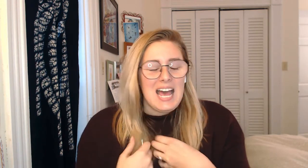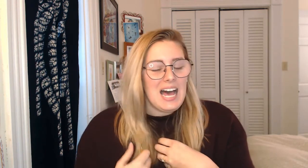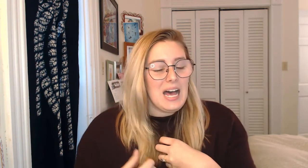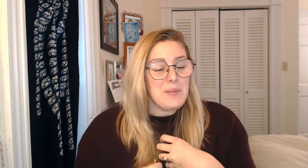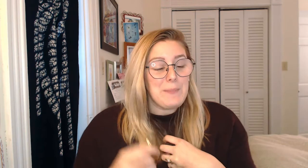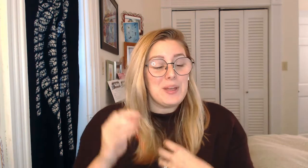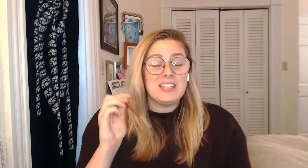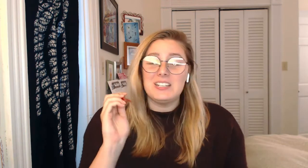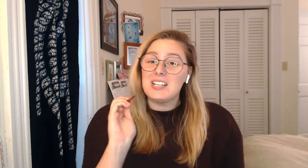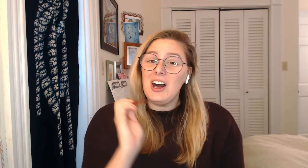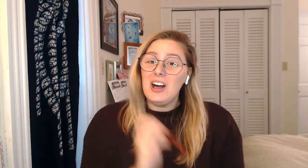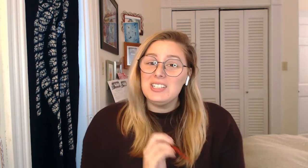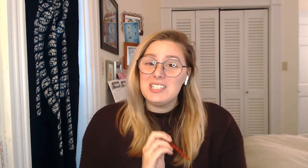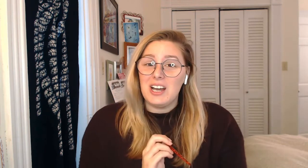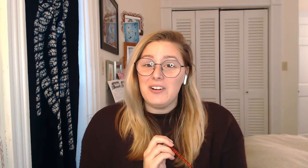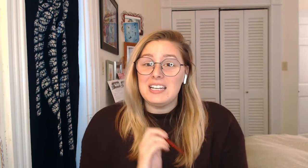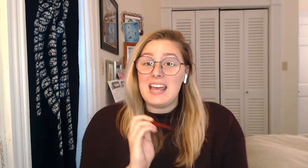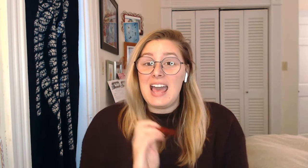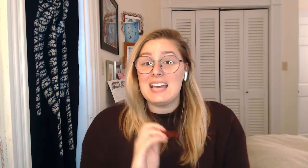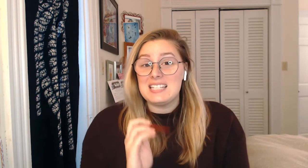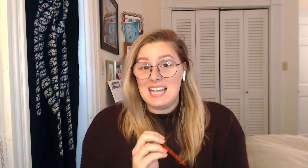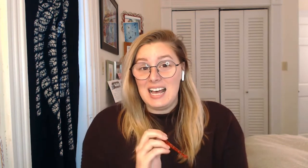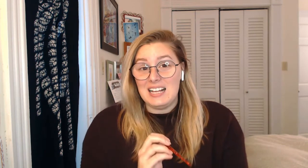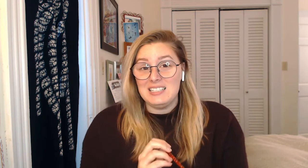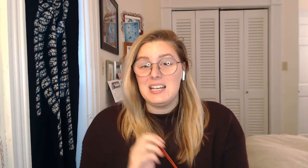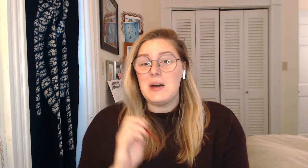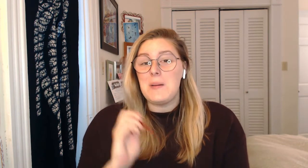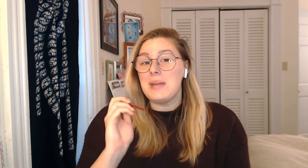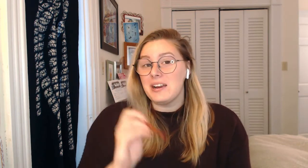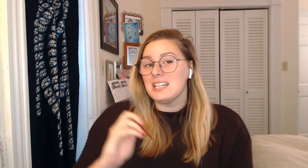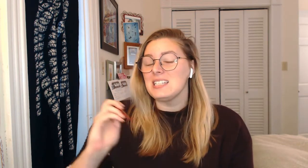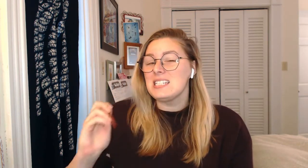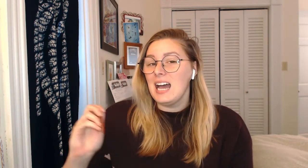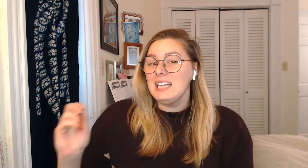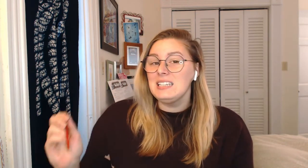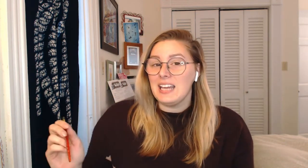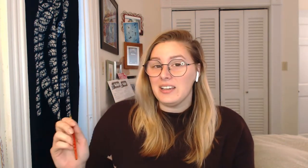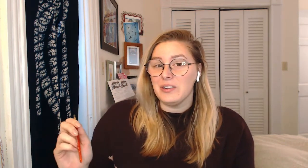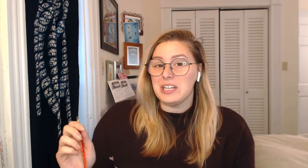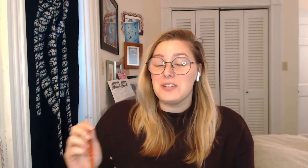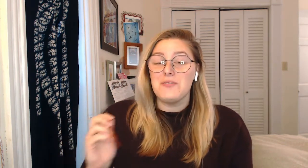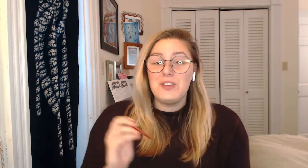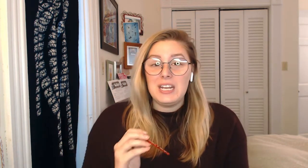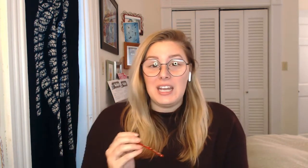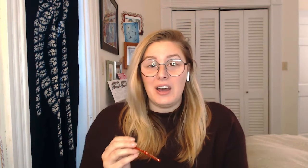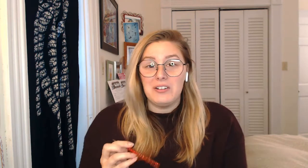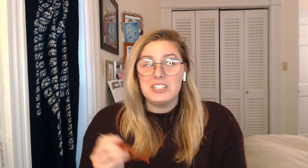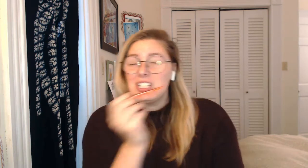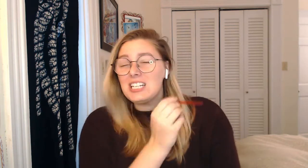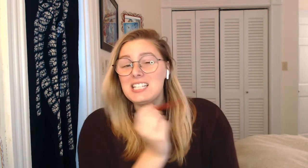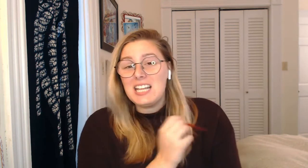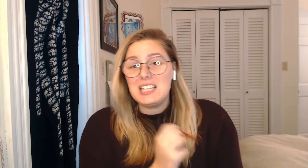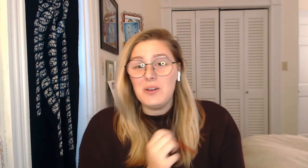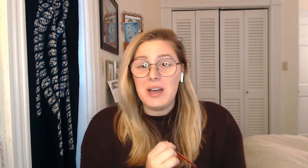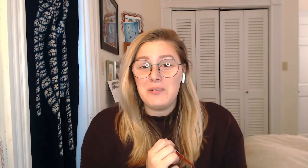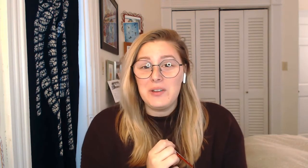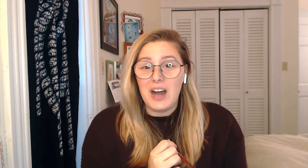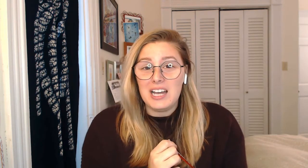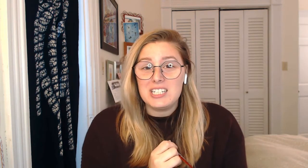But there's also an ASL, American Sign Language video, just like the one we watched